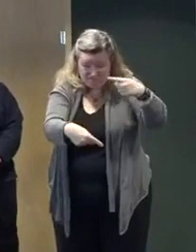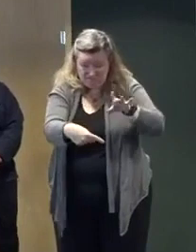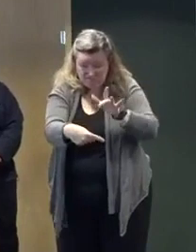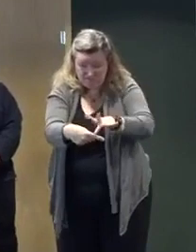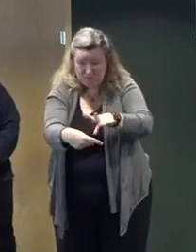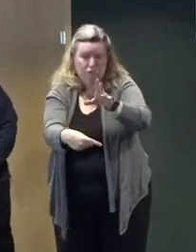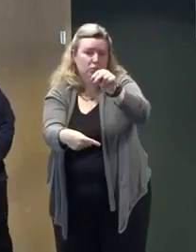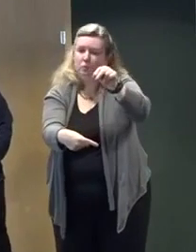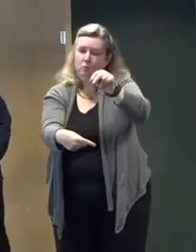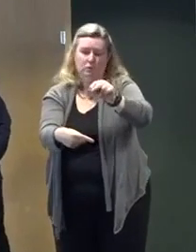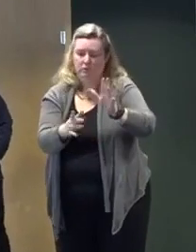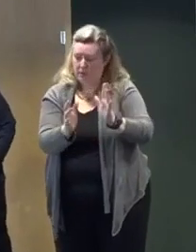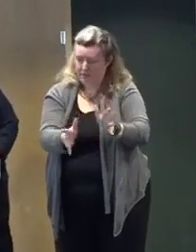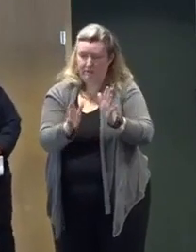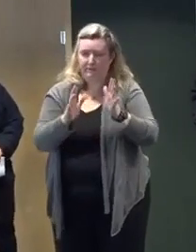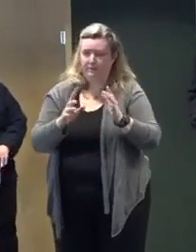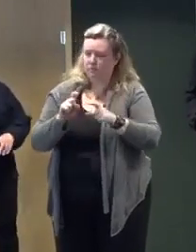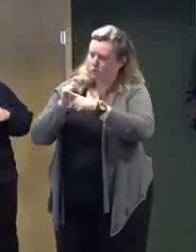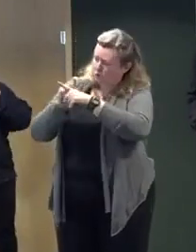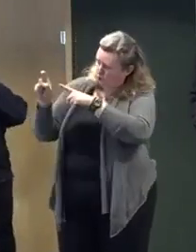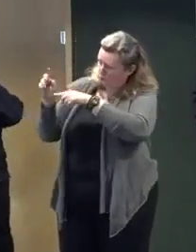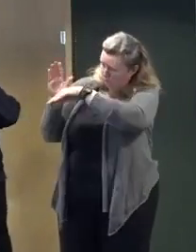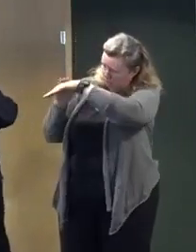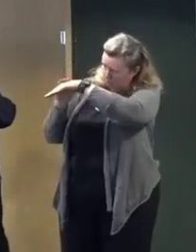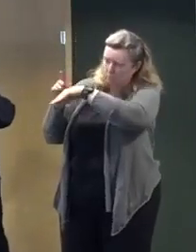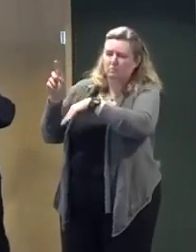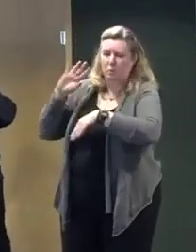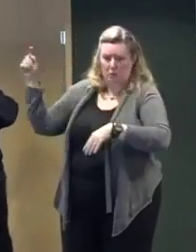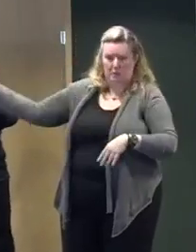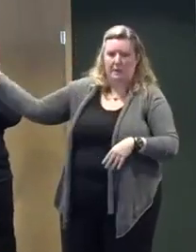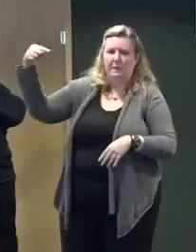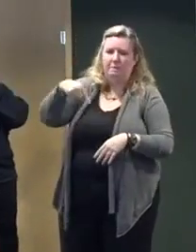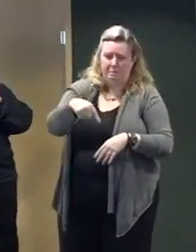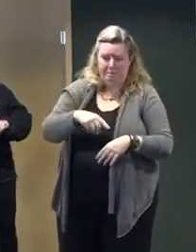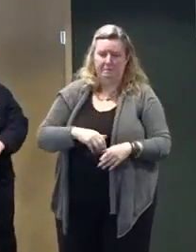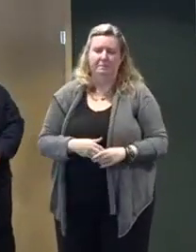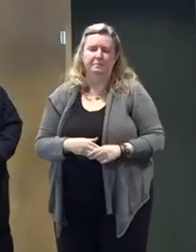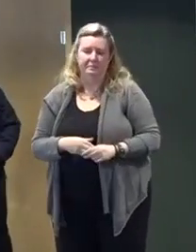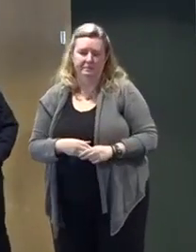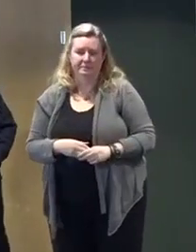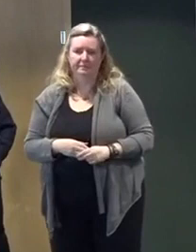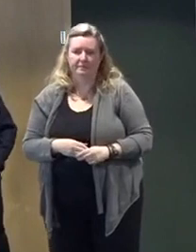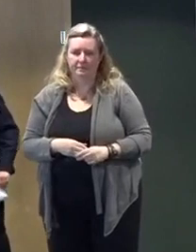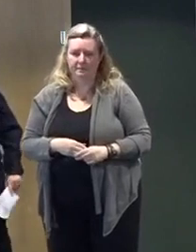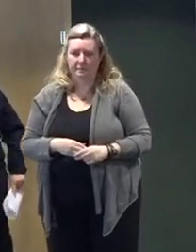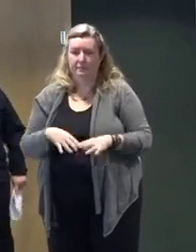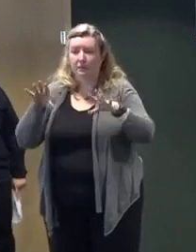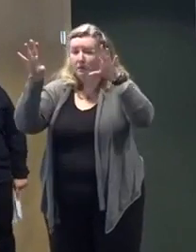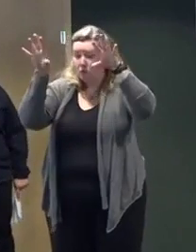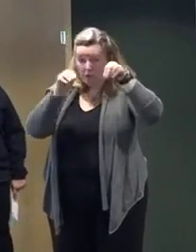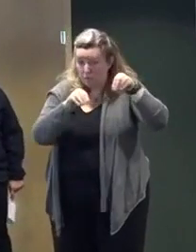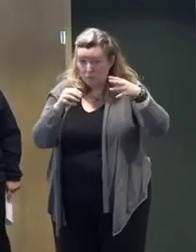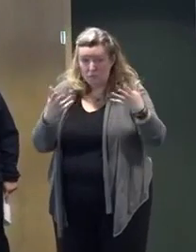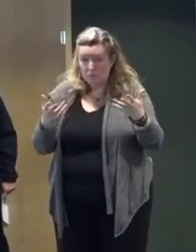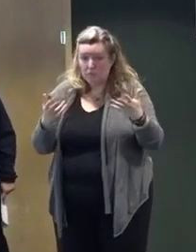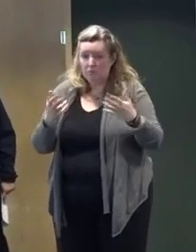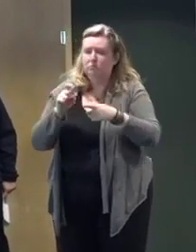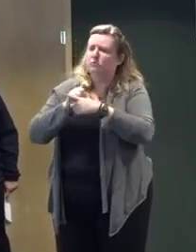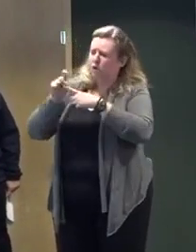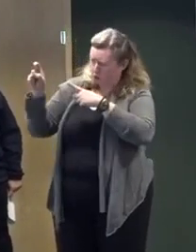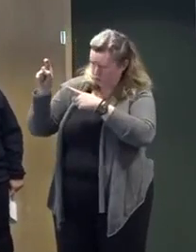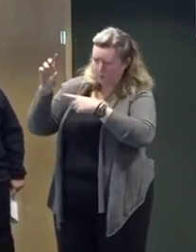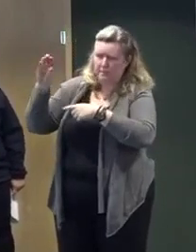your utility. Call your utility if you lose power. Call Don't assume your neighbor is going to call them.